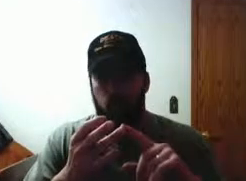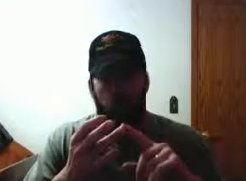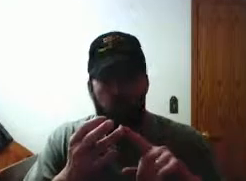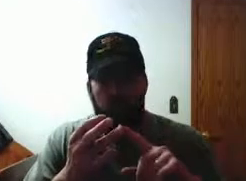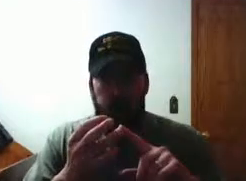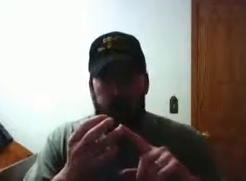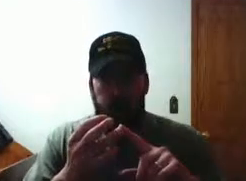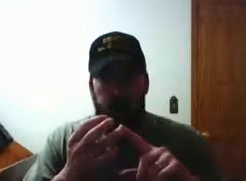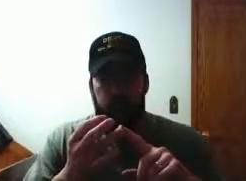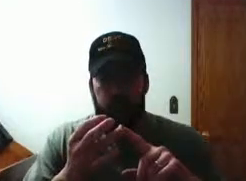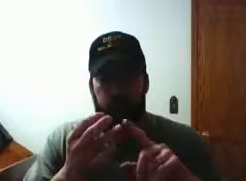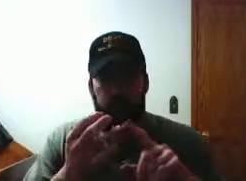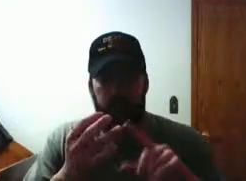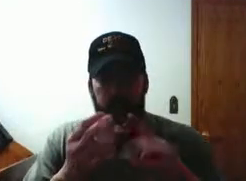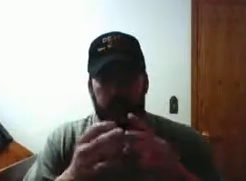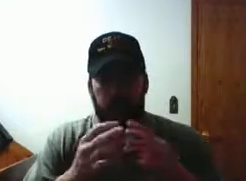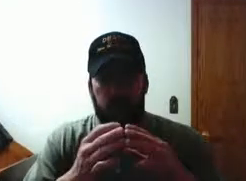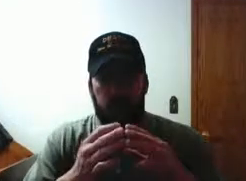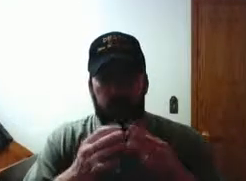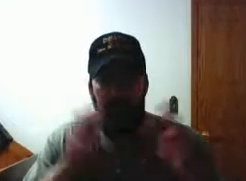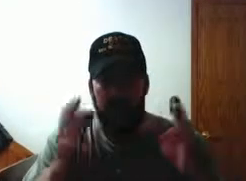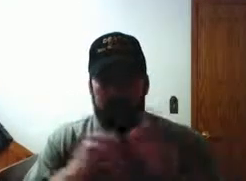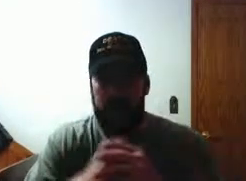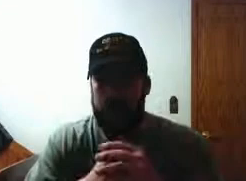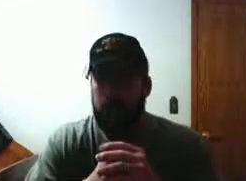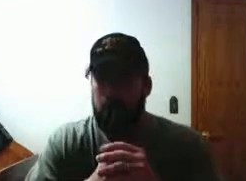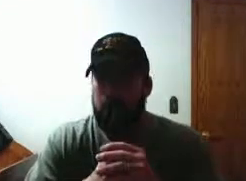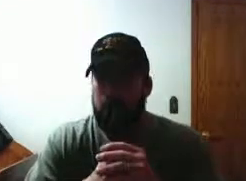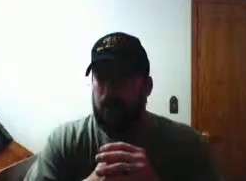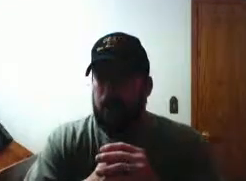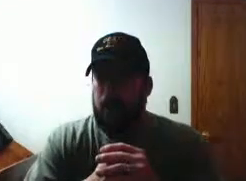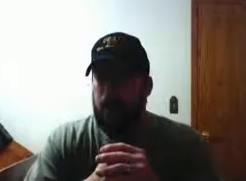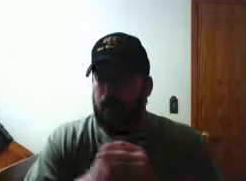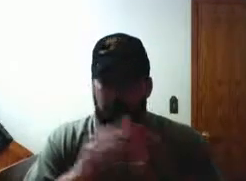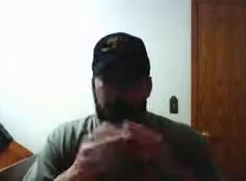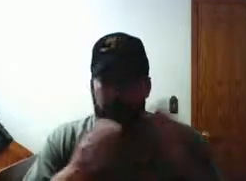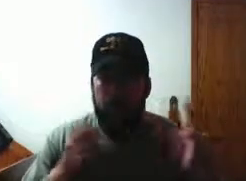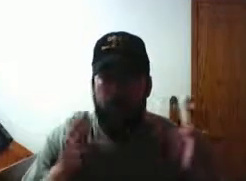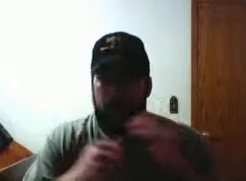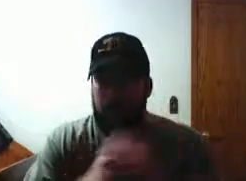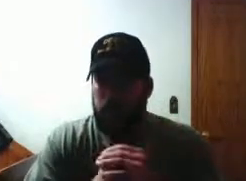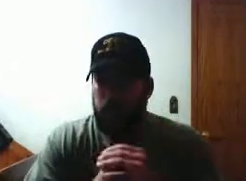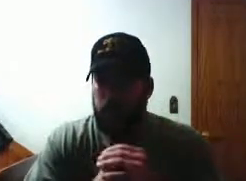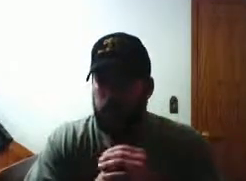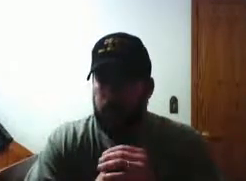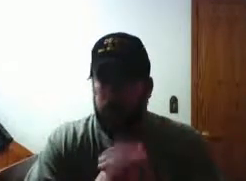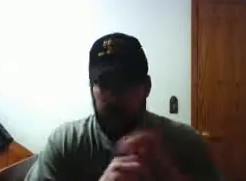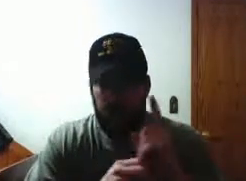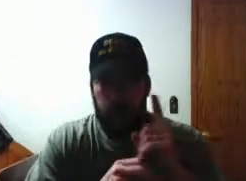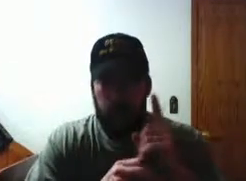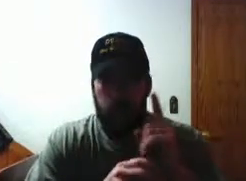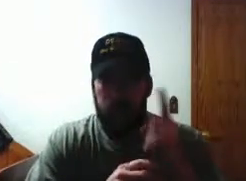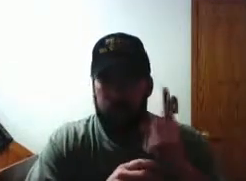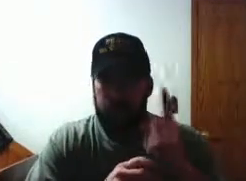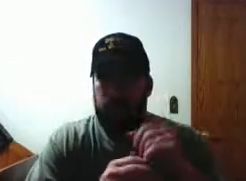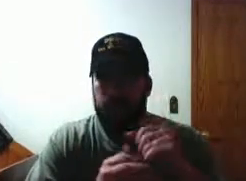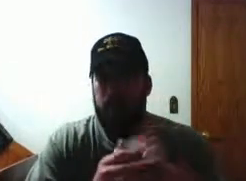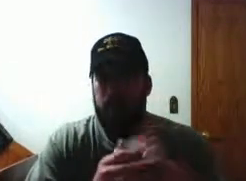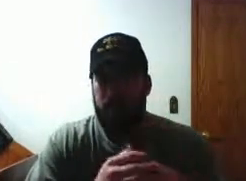and the list goes on and on but having said that uh it's not about that right now but be looking for it because it's coming by then by the